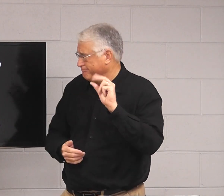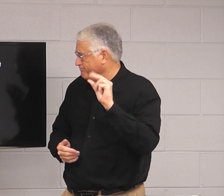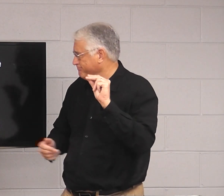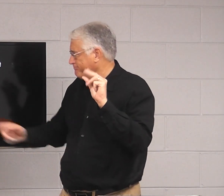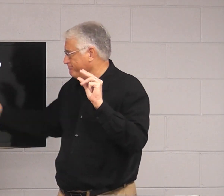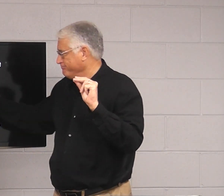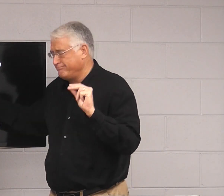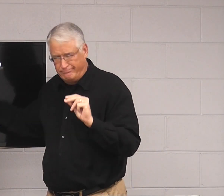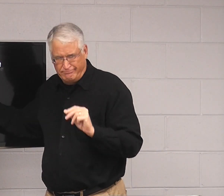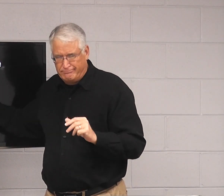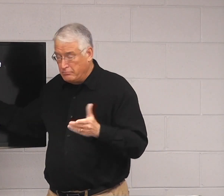feed somebody a bad apple.